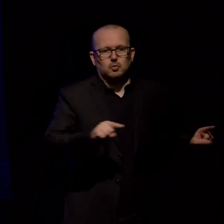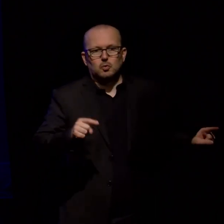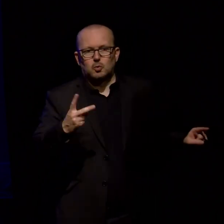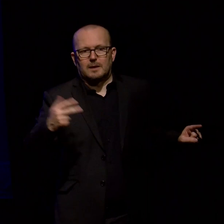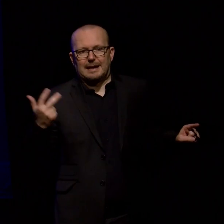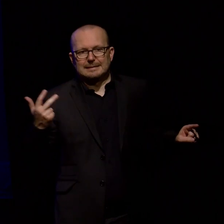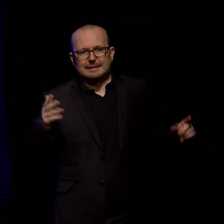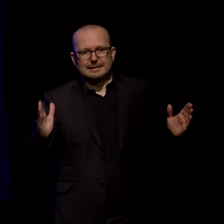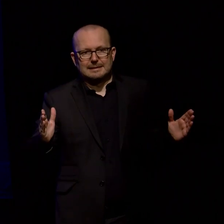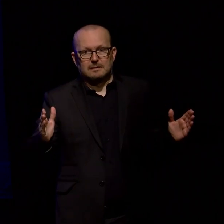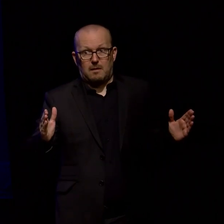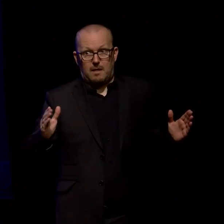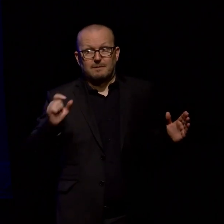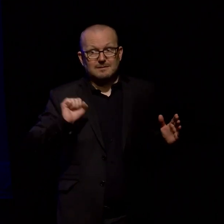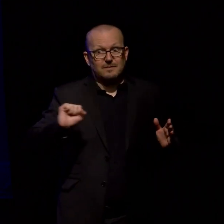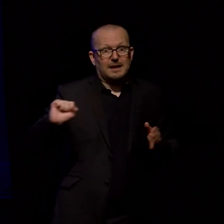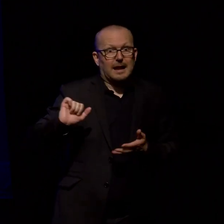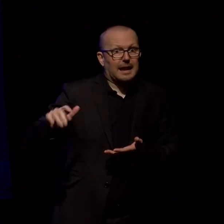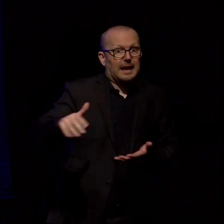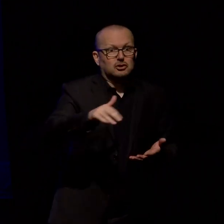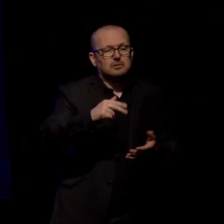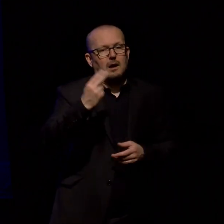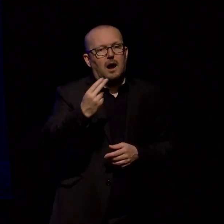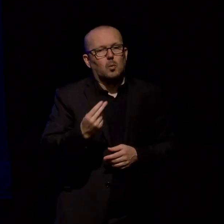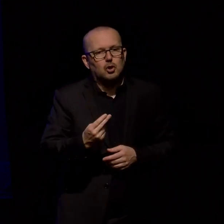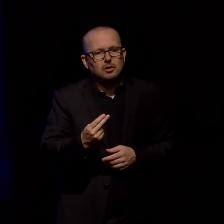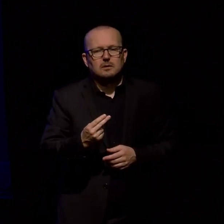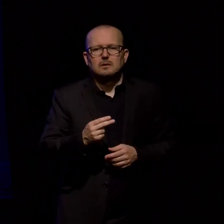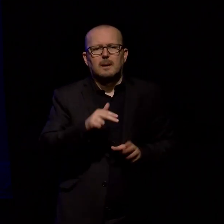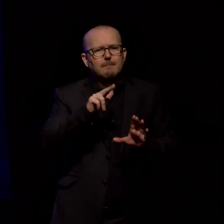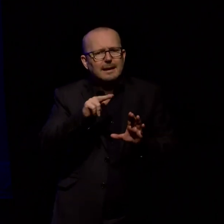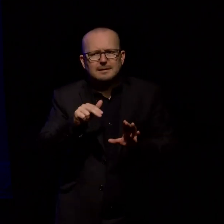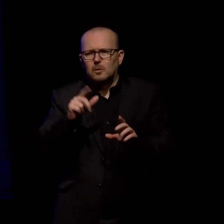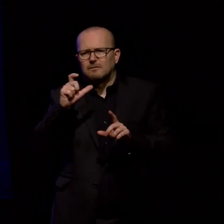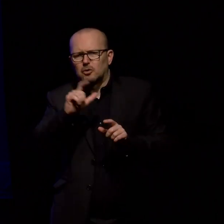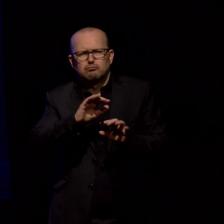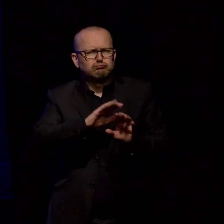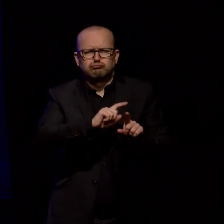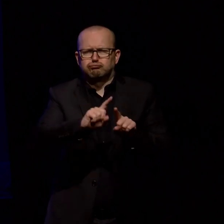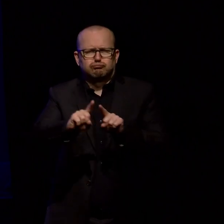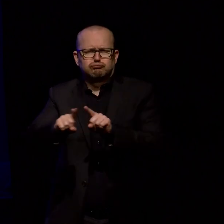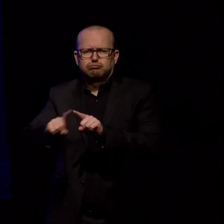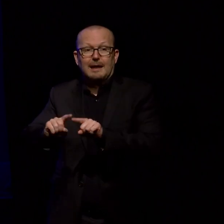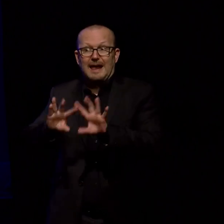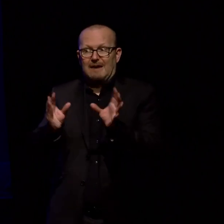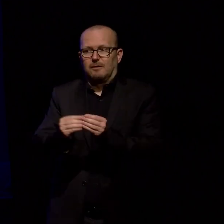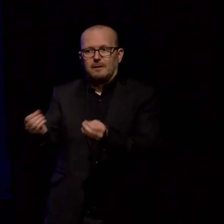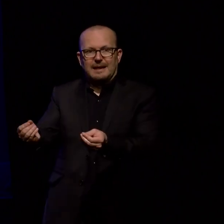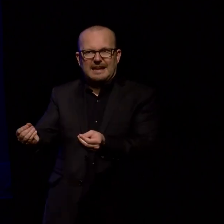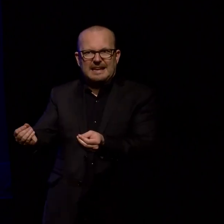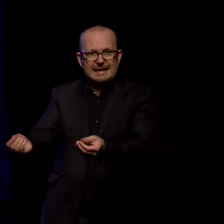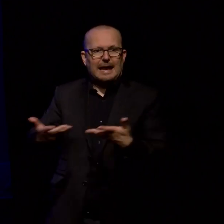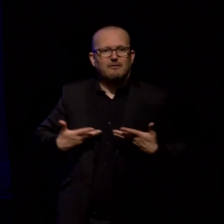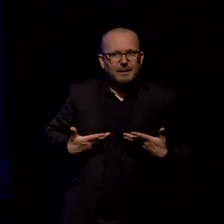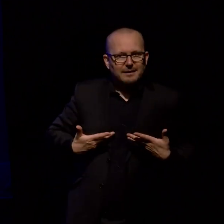it's all of the artworks in the collection that were in the spreadsheet that Adrian gave me I